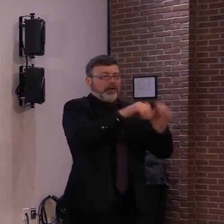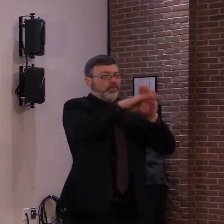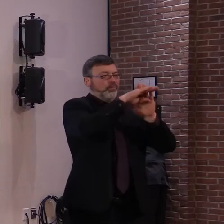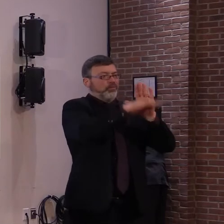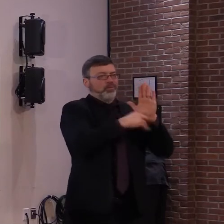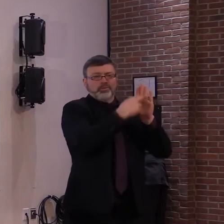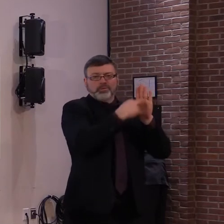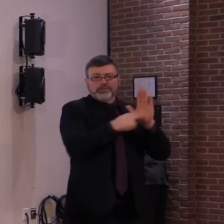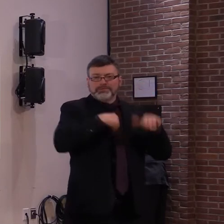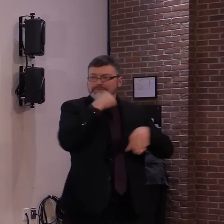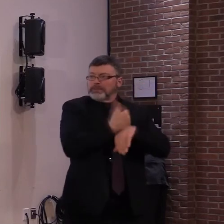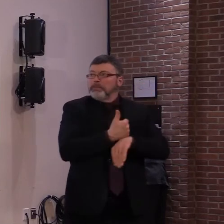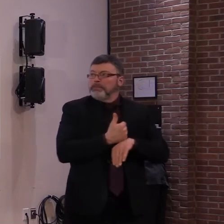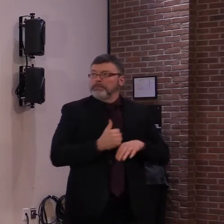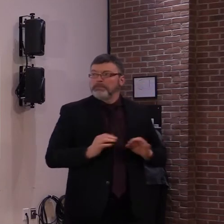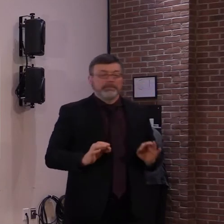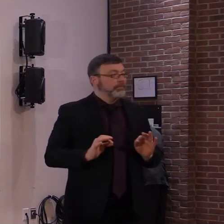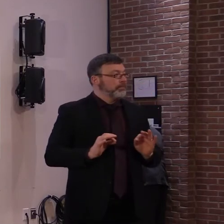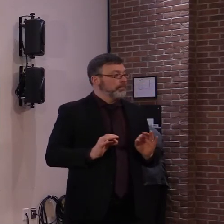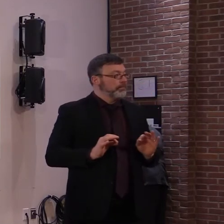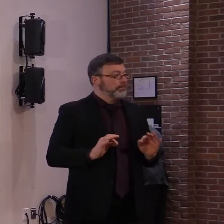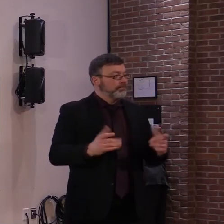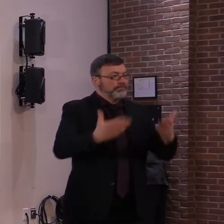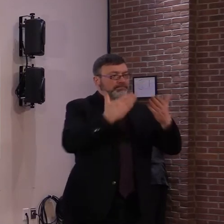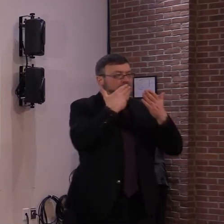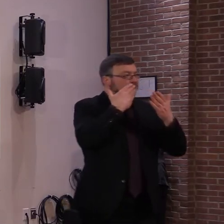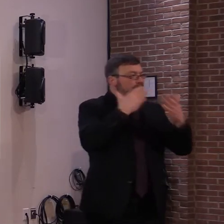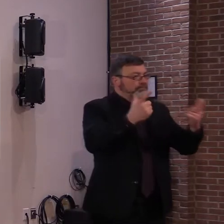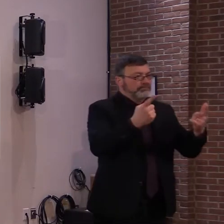That's it for the opening comments, and I'll turn it back to the governor.